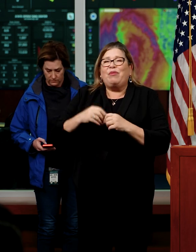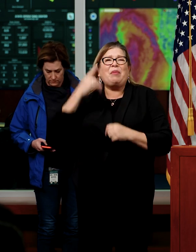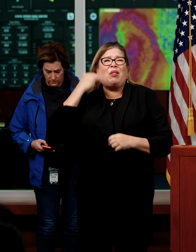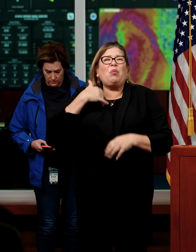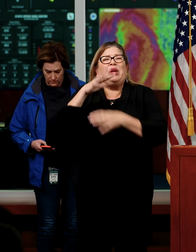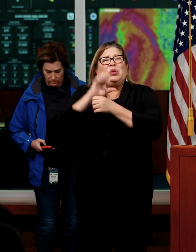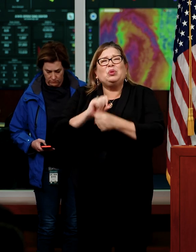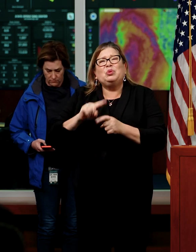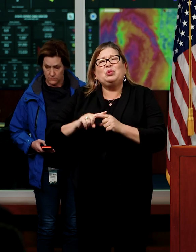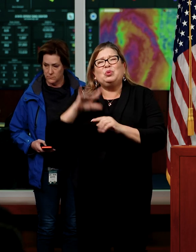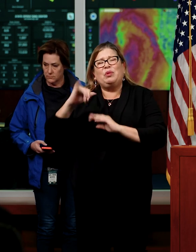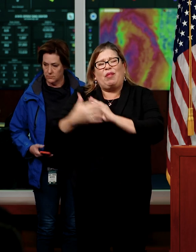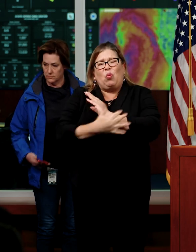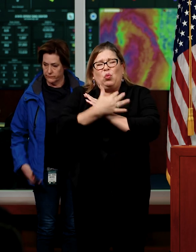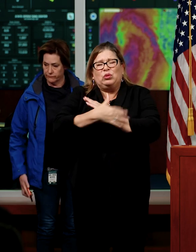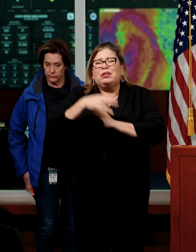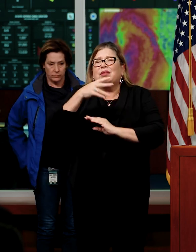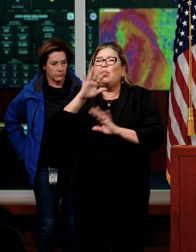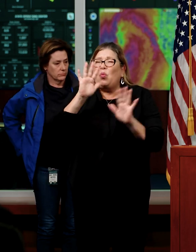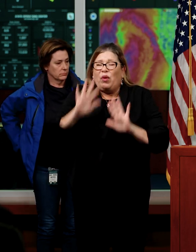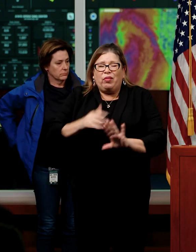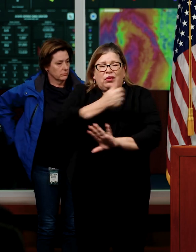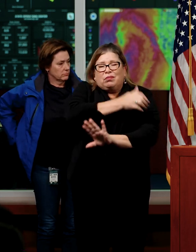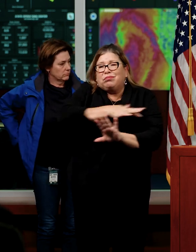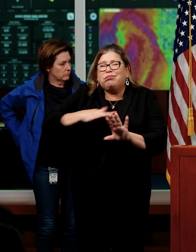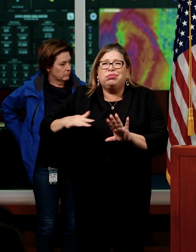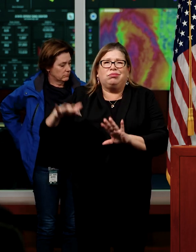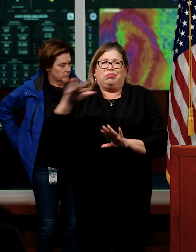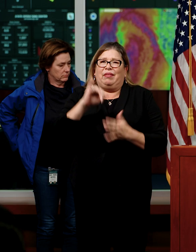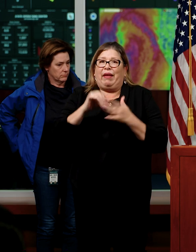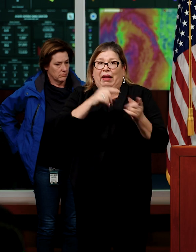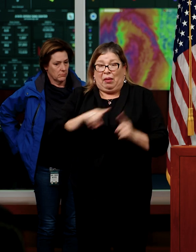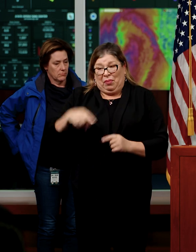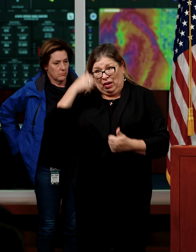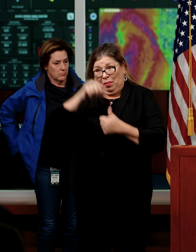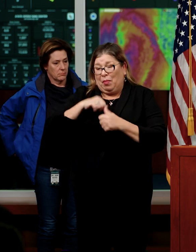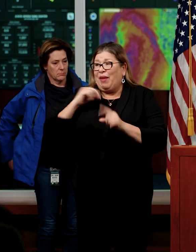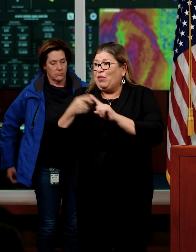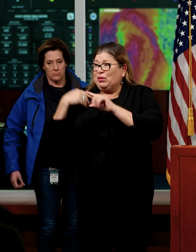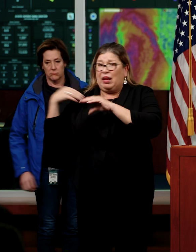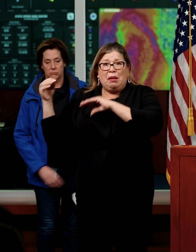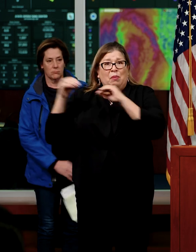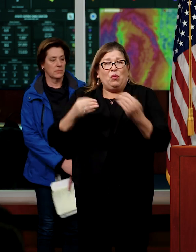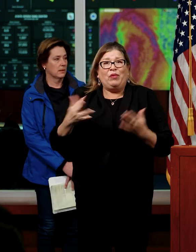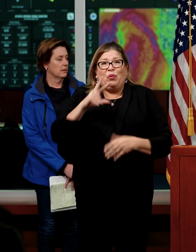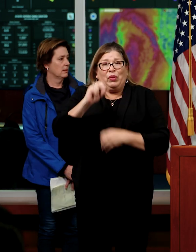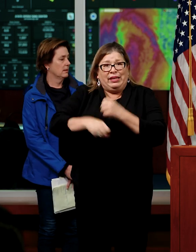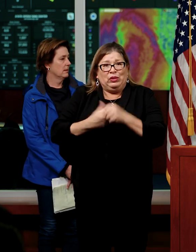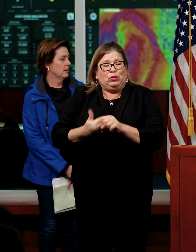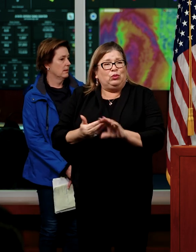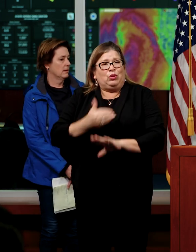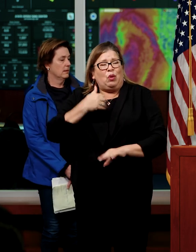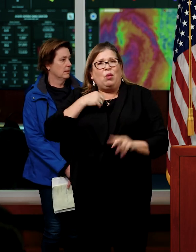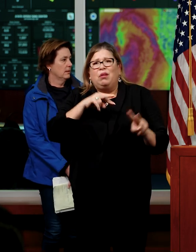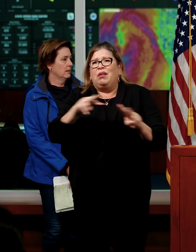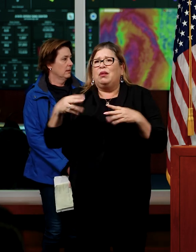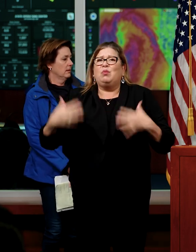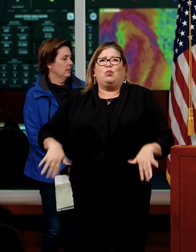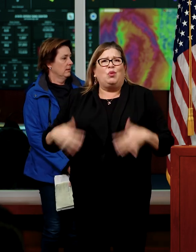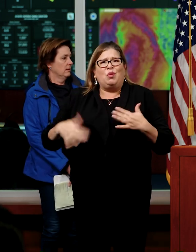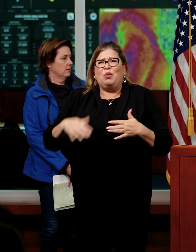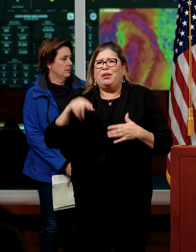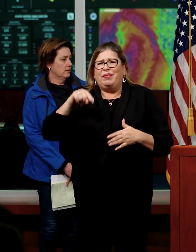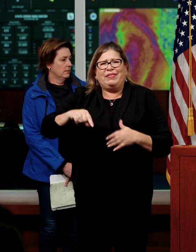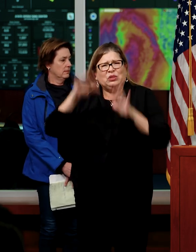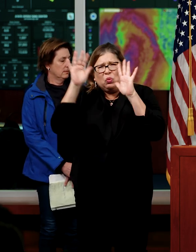I recall when I moved to the state almost 30 years ago, that first winter, just being amazed at the intensity of these storms.